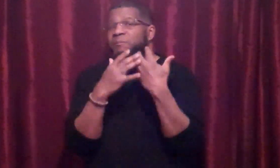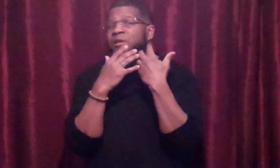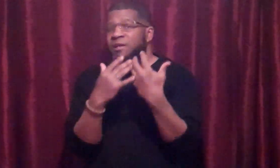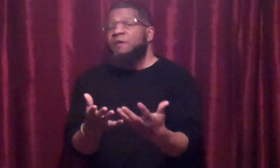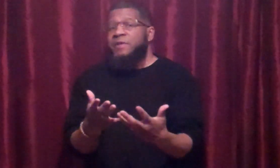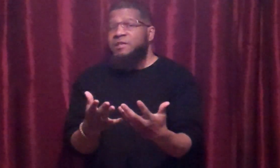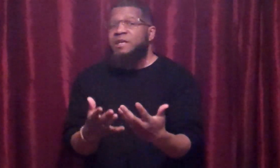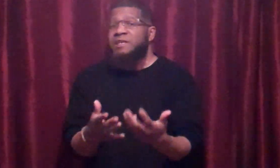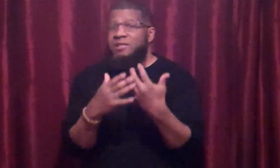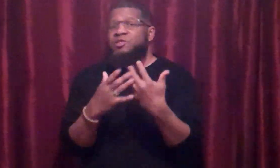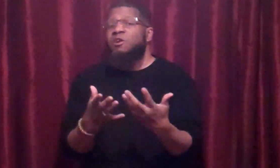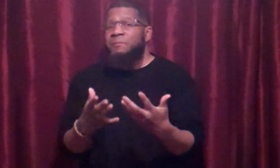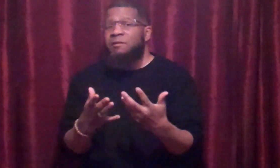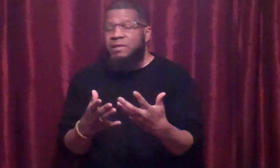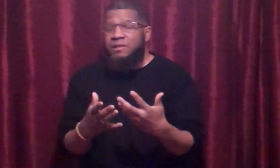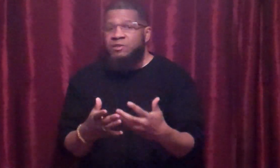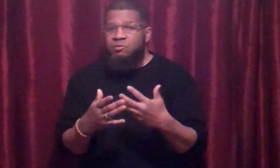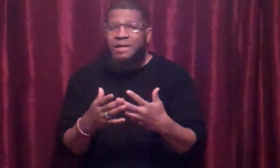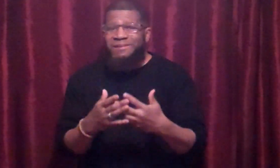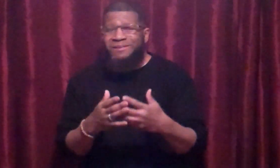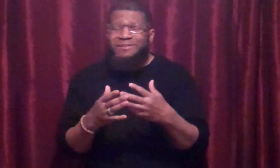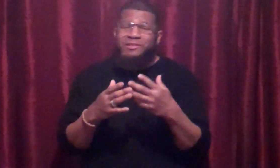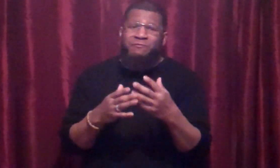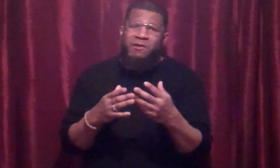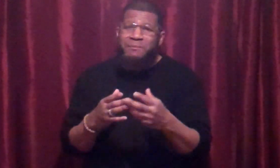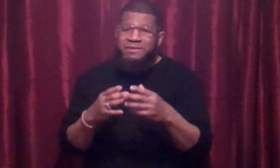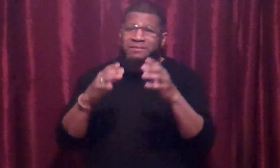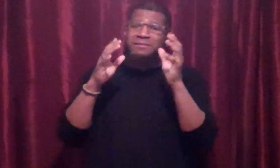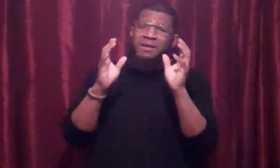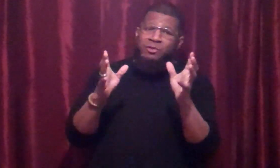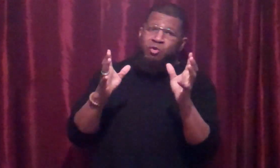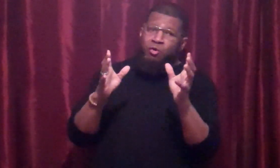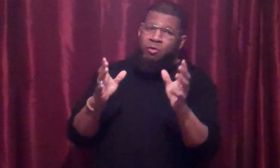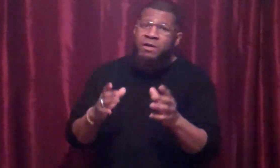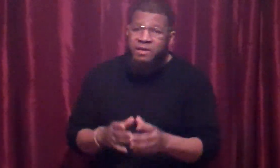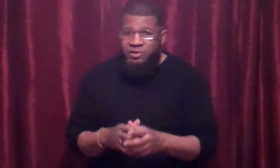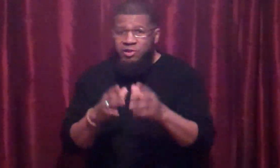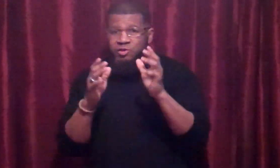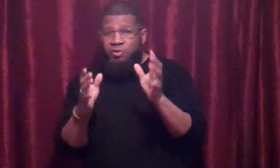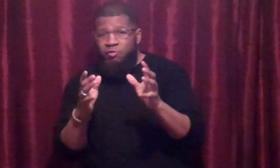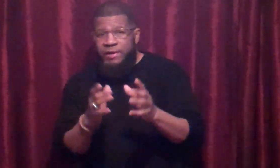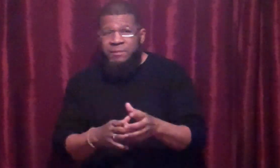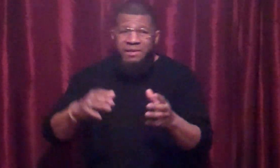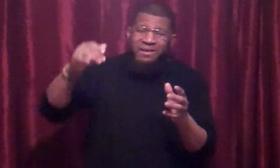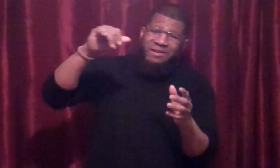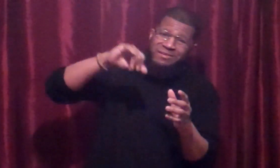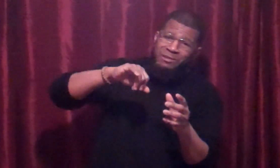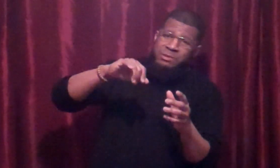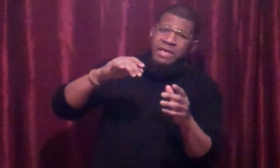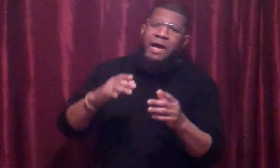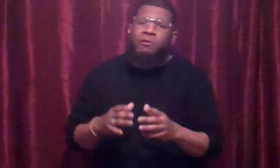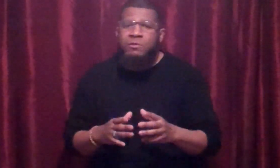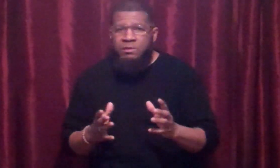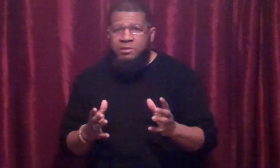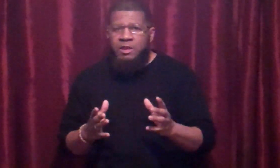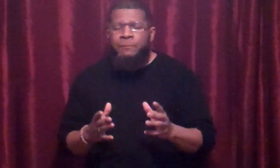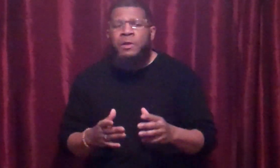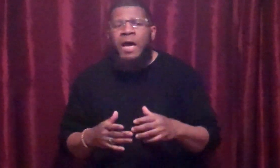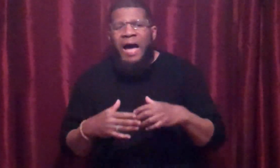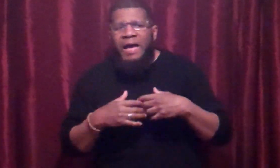loving kicking and talking about kicking so now, oh, Save Carmen, he's such an asshole. He's such a creep. Ah, thumbs down. See, I